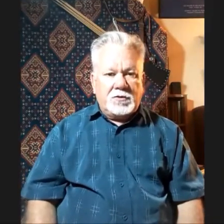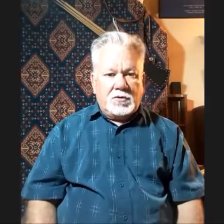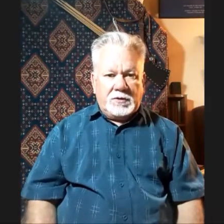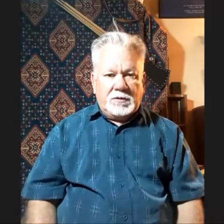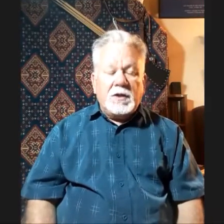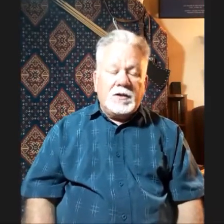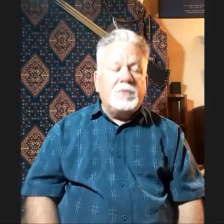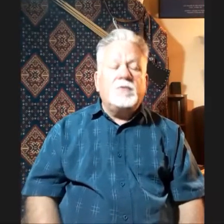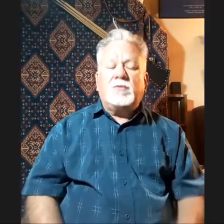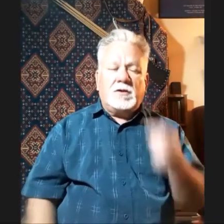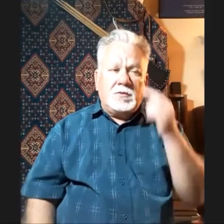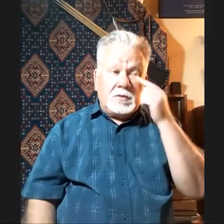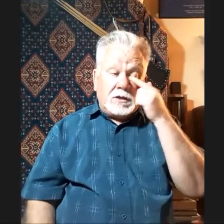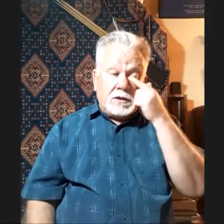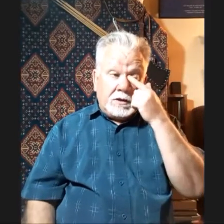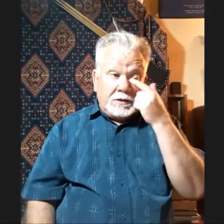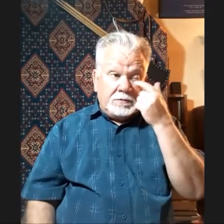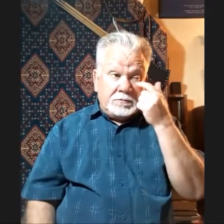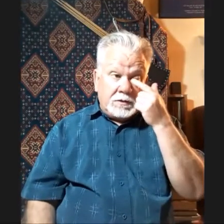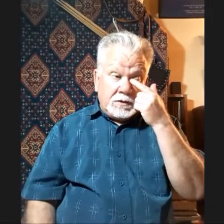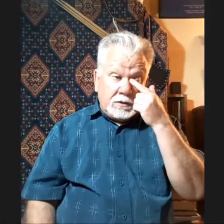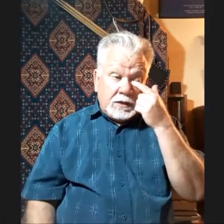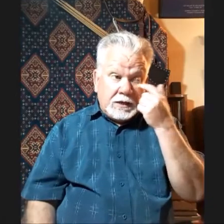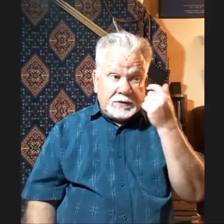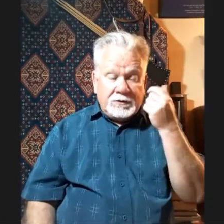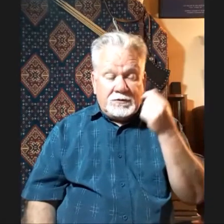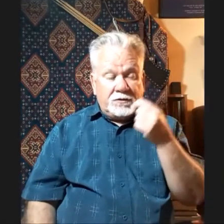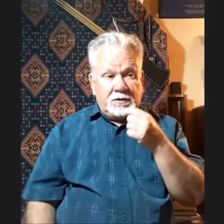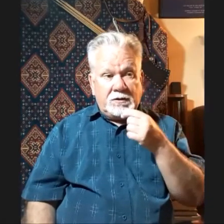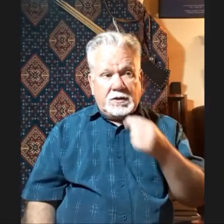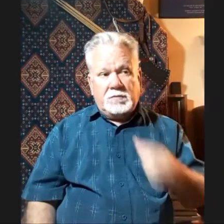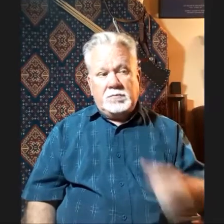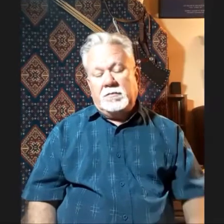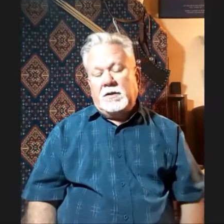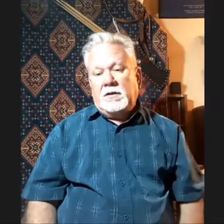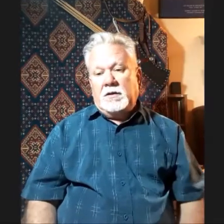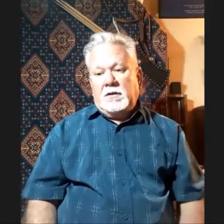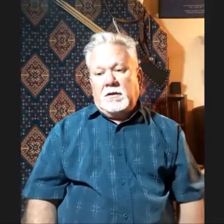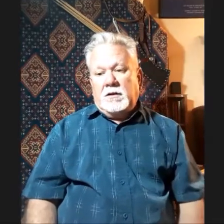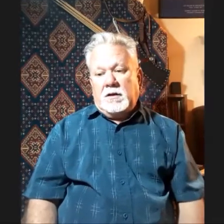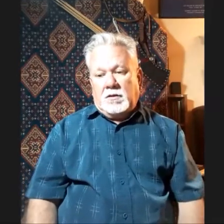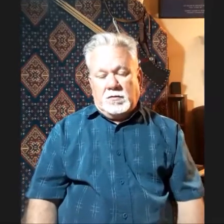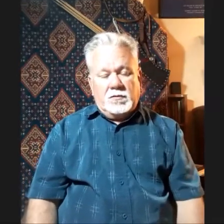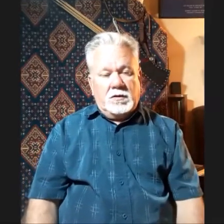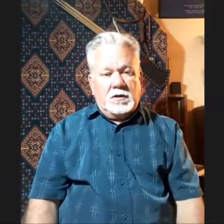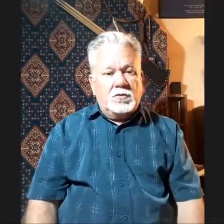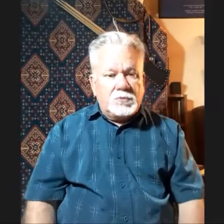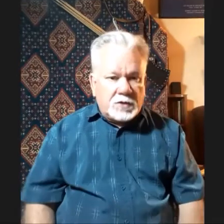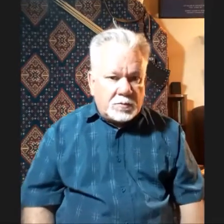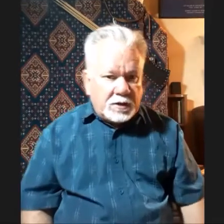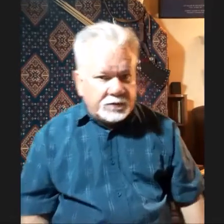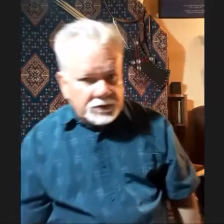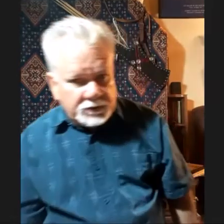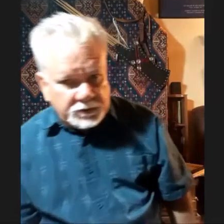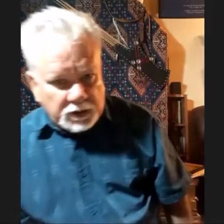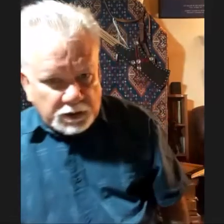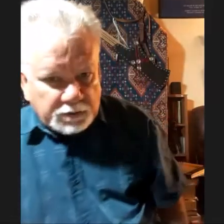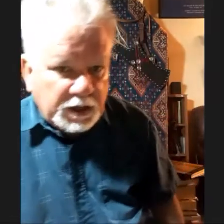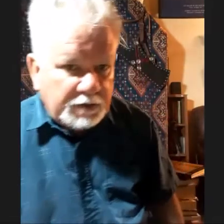common. There's also a hunting scene of Husra al-Paviz carved